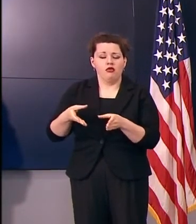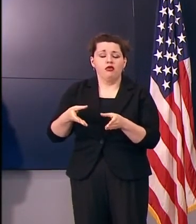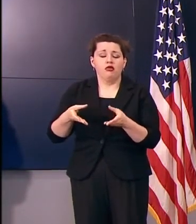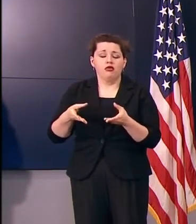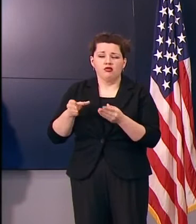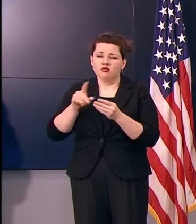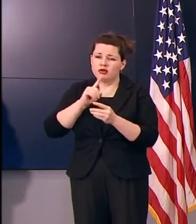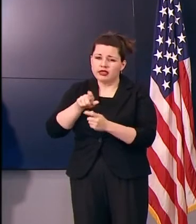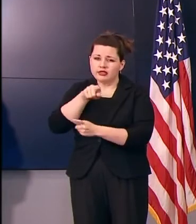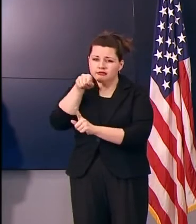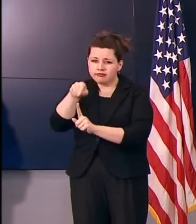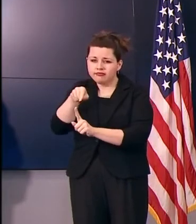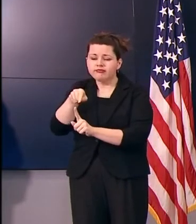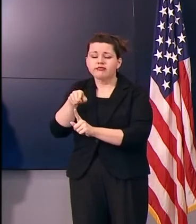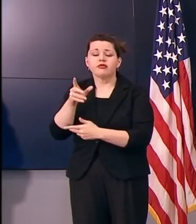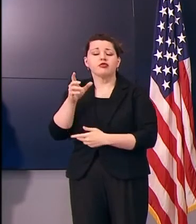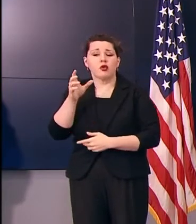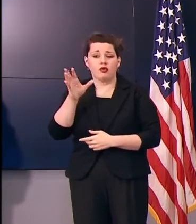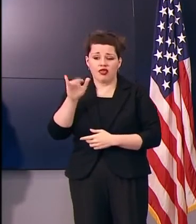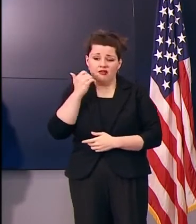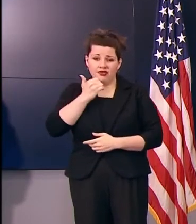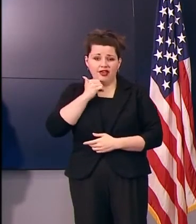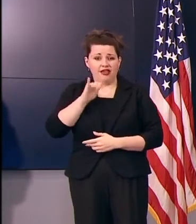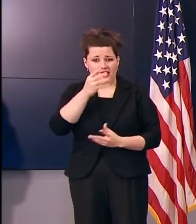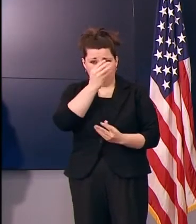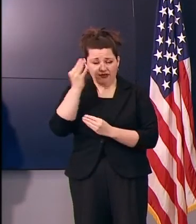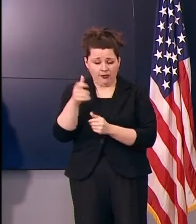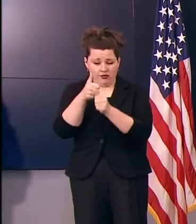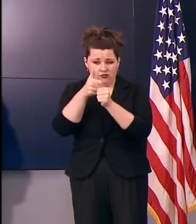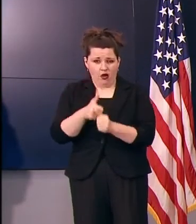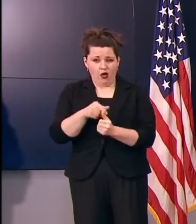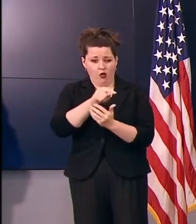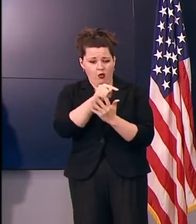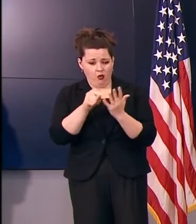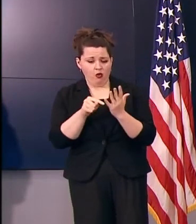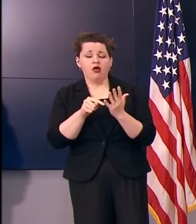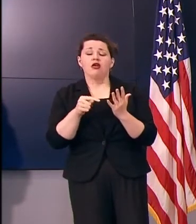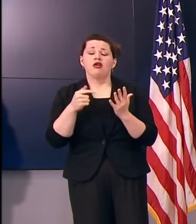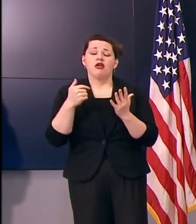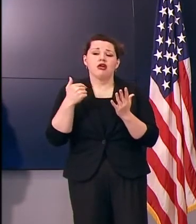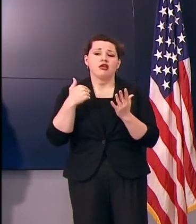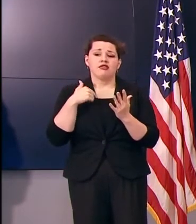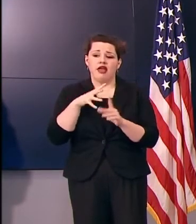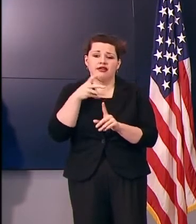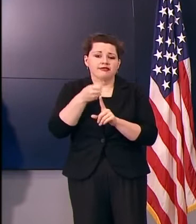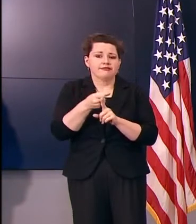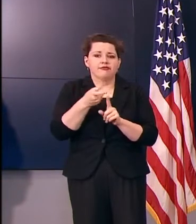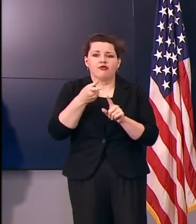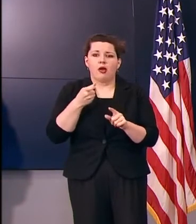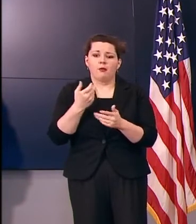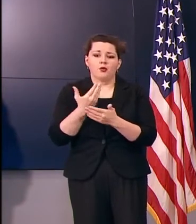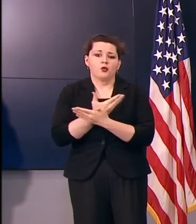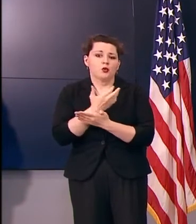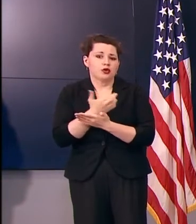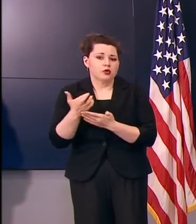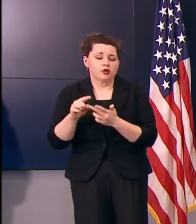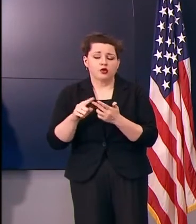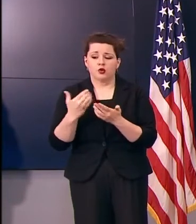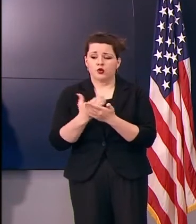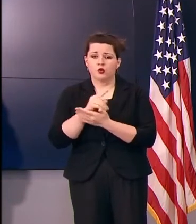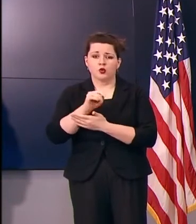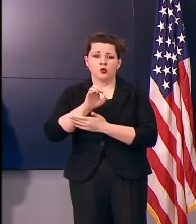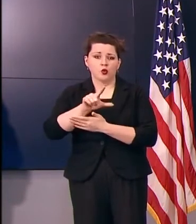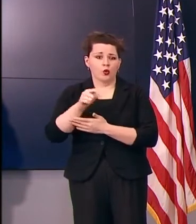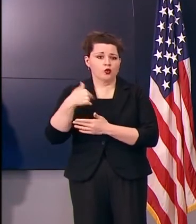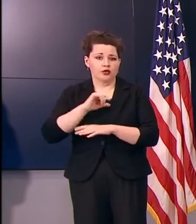so we continue to follow that information every day. It continues to be impacted by things like new resources and new tools that we're